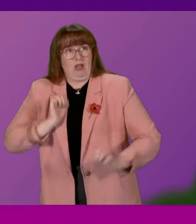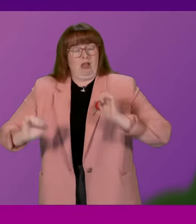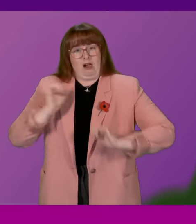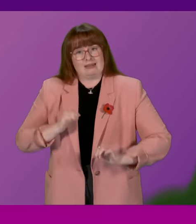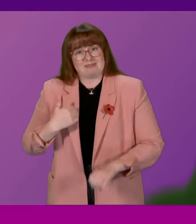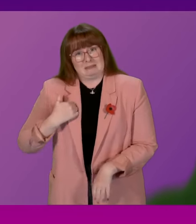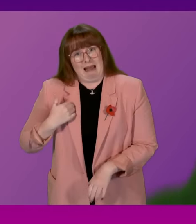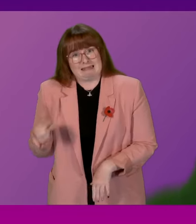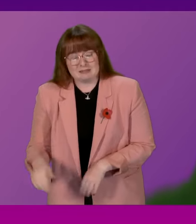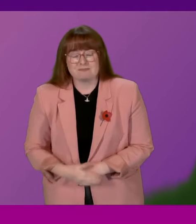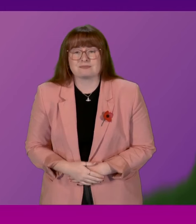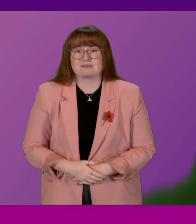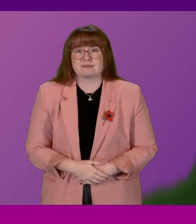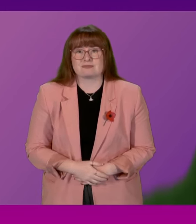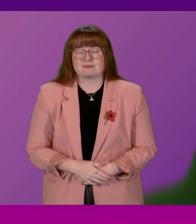Douglas Ross.